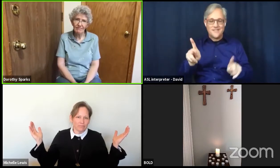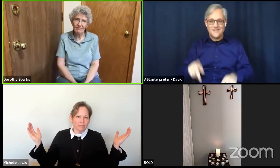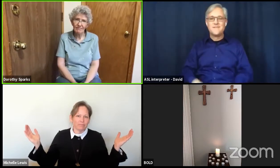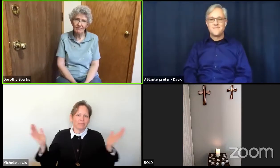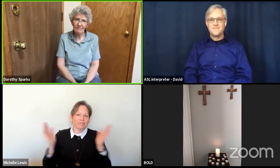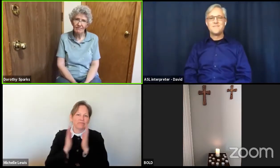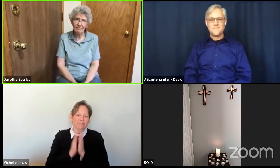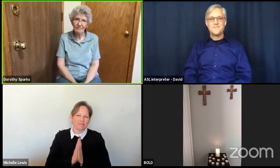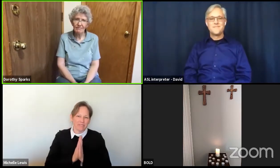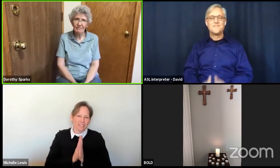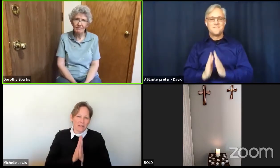Amen.